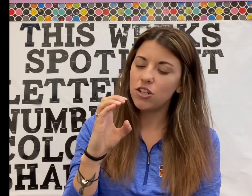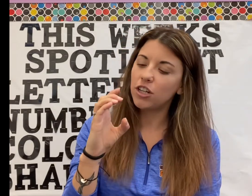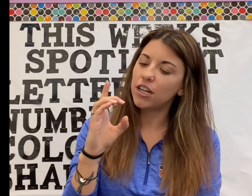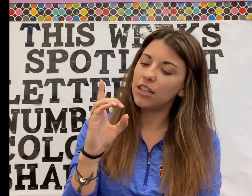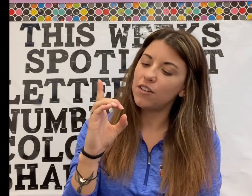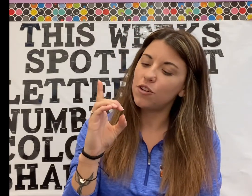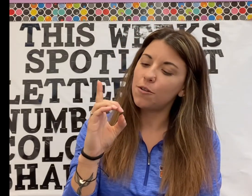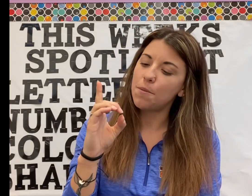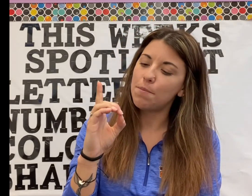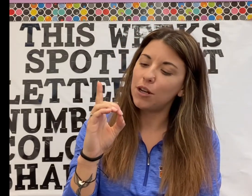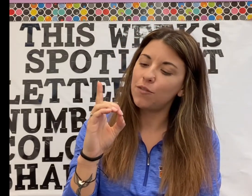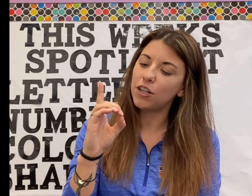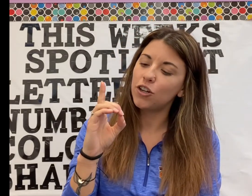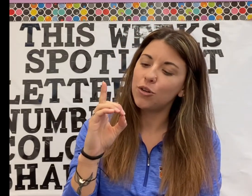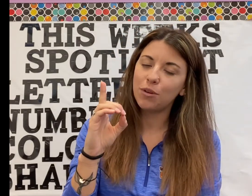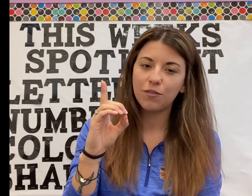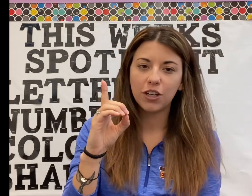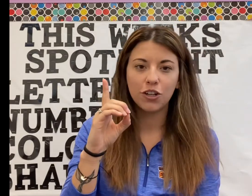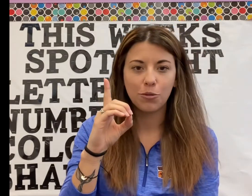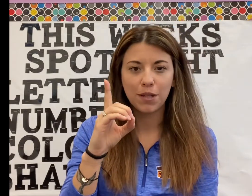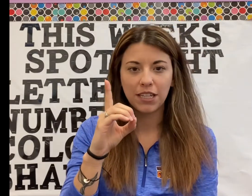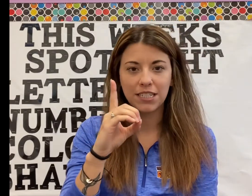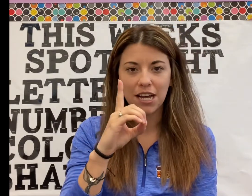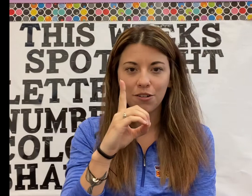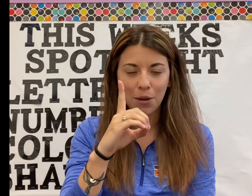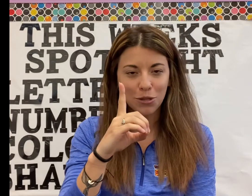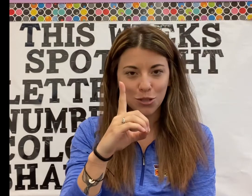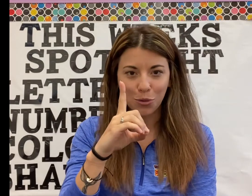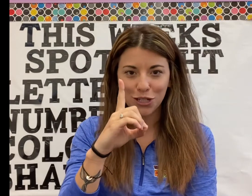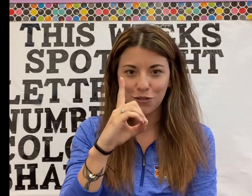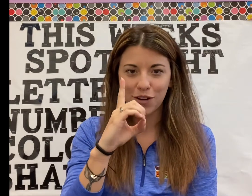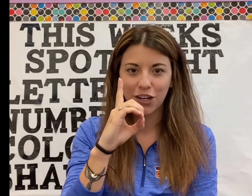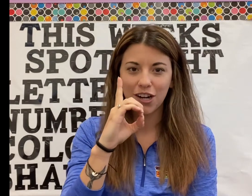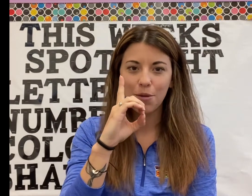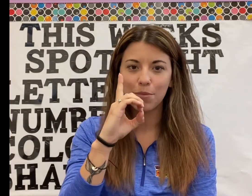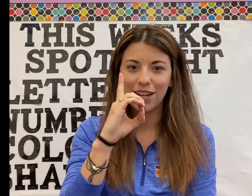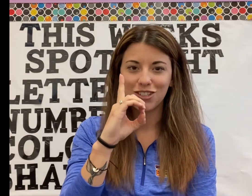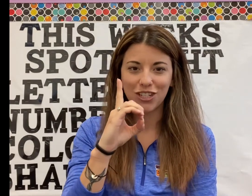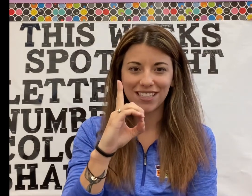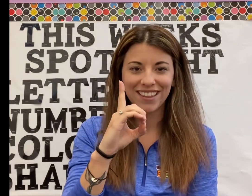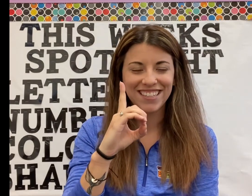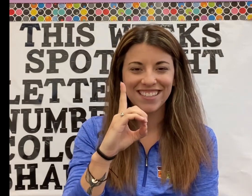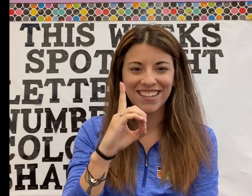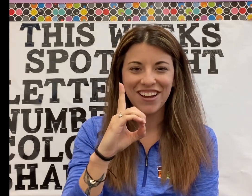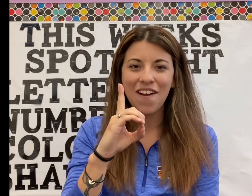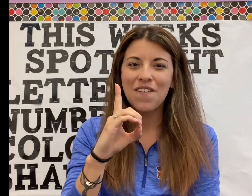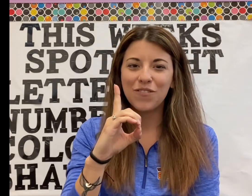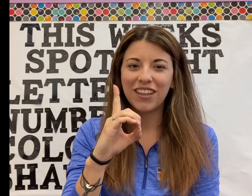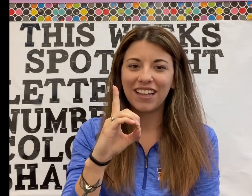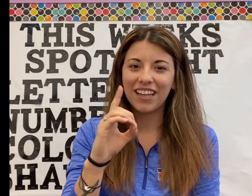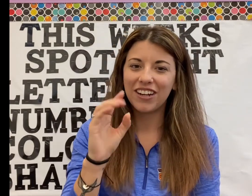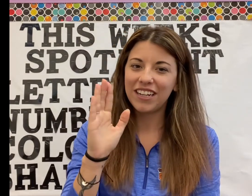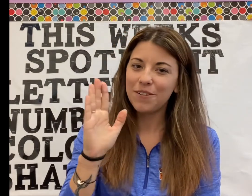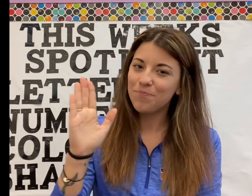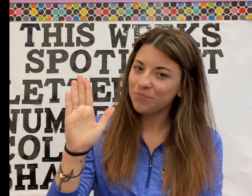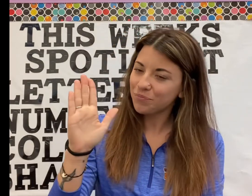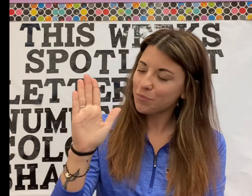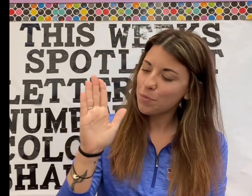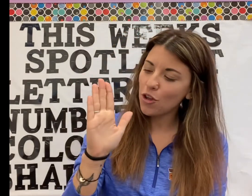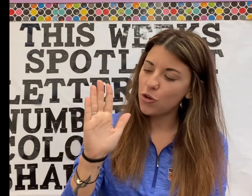you're gonna leave your middle finger, your ring finger, and your pinky down and put your pointer finger up just like this. For the letter E, you